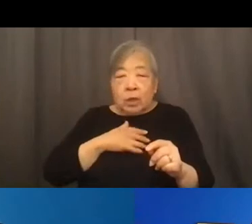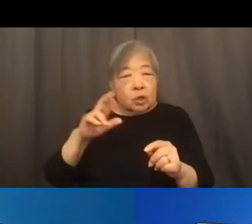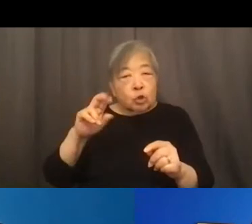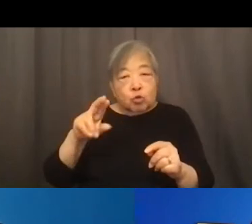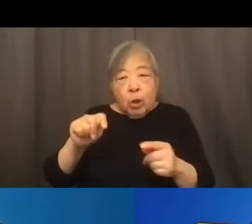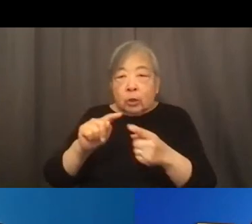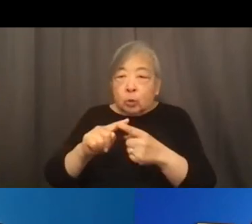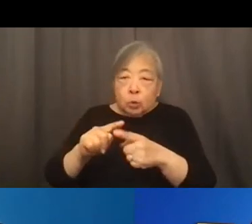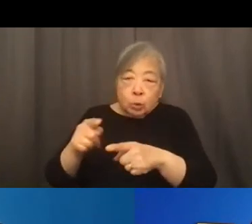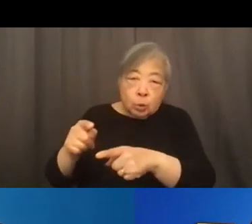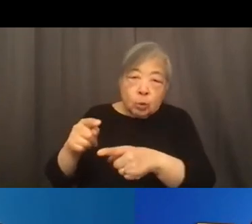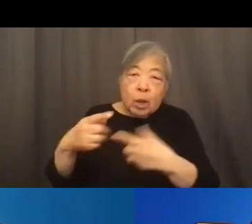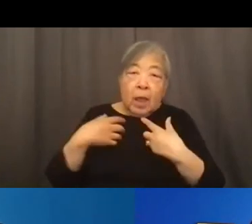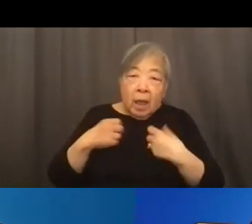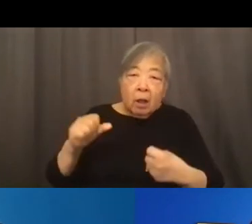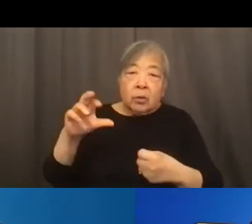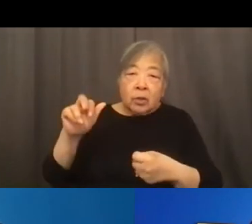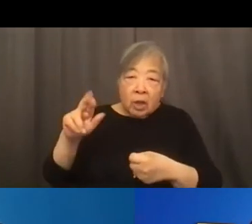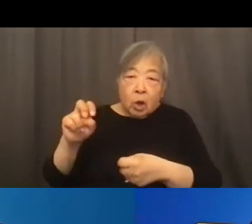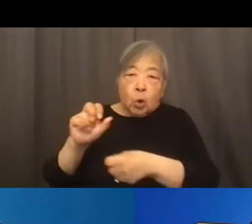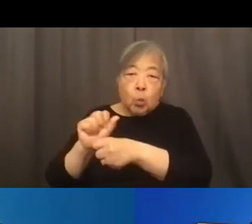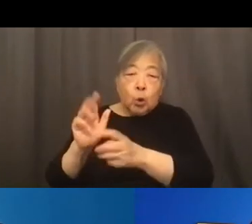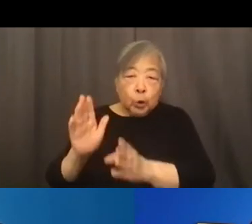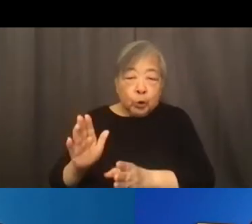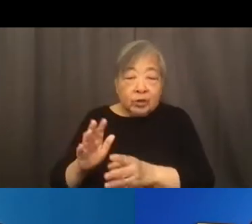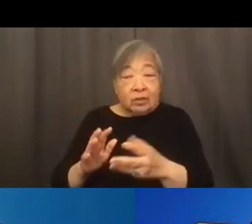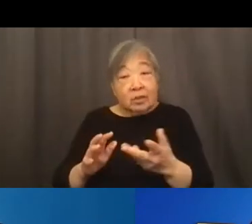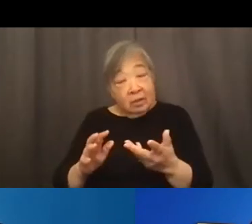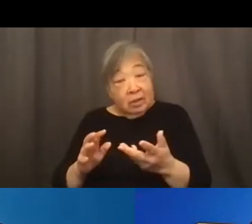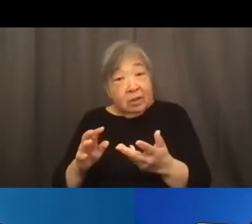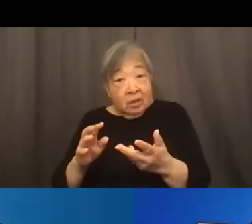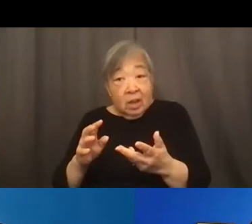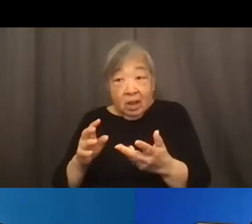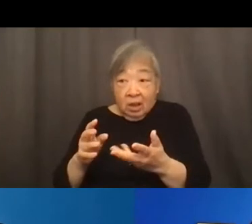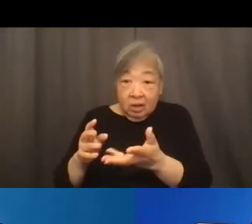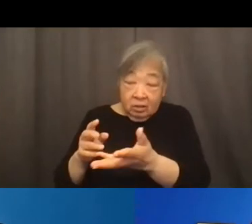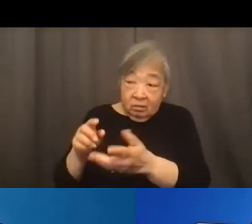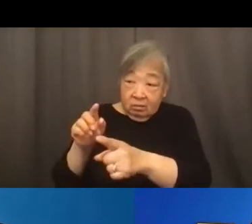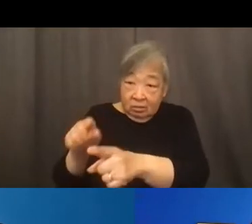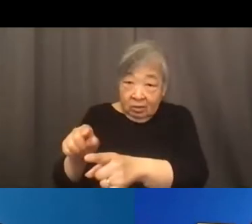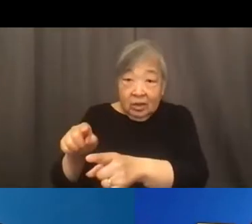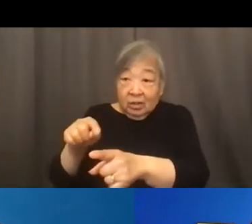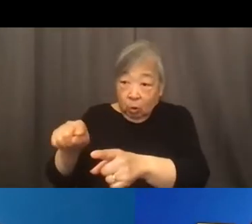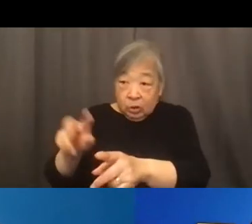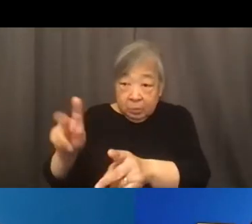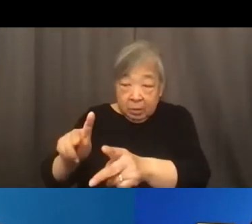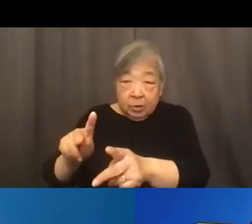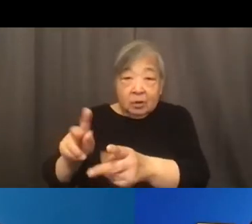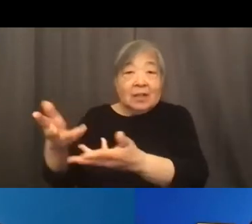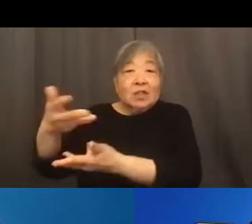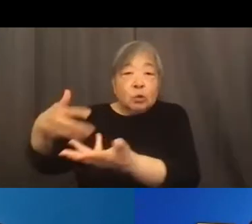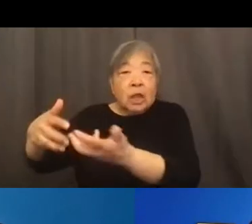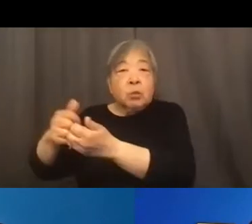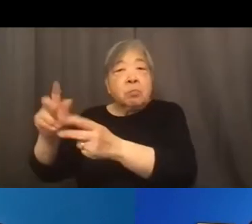care workers you're then likely dealing with people who associate with people with disabilities so you